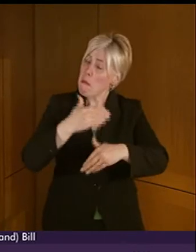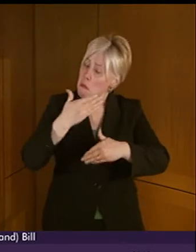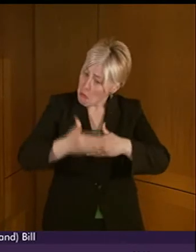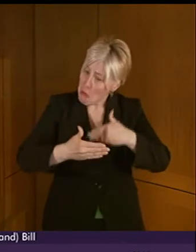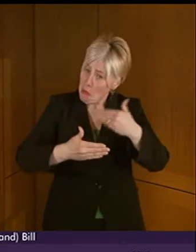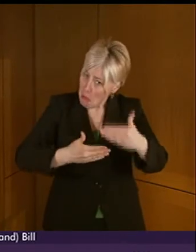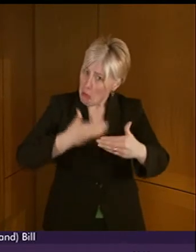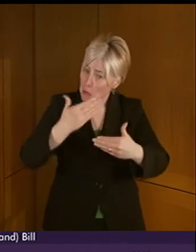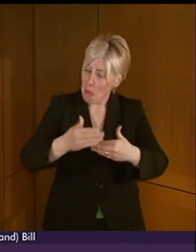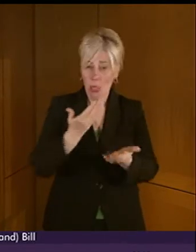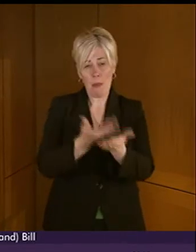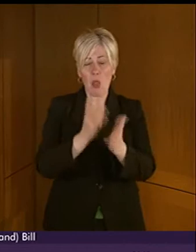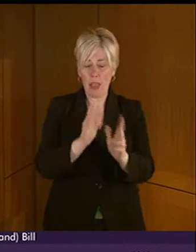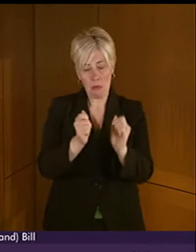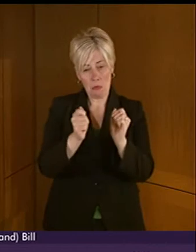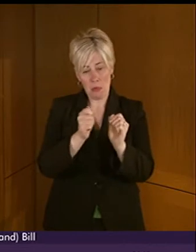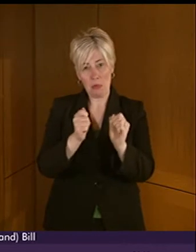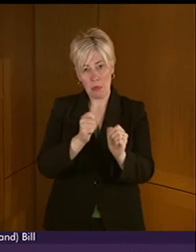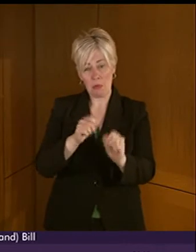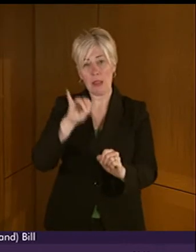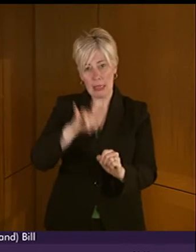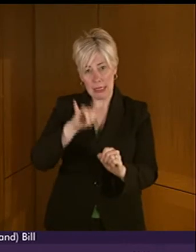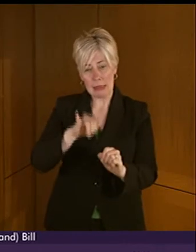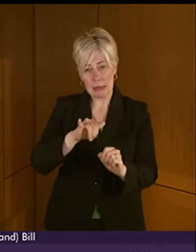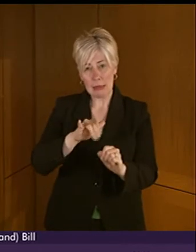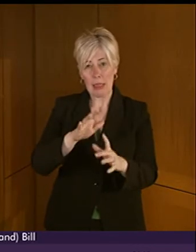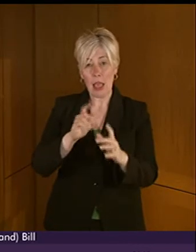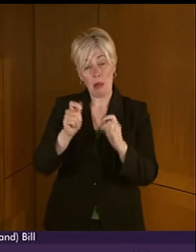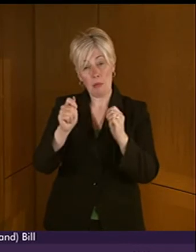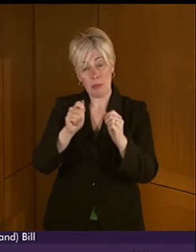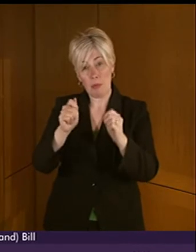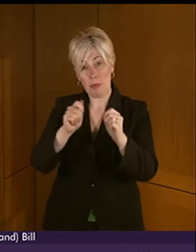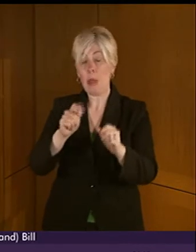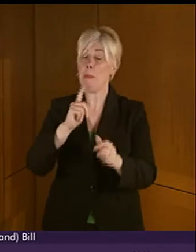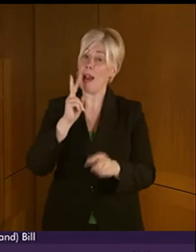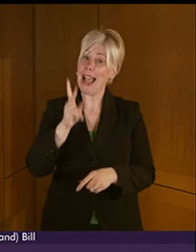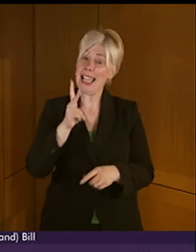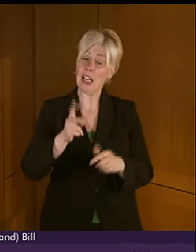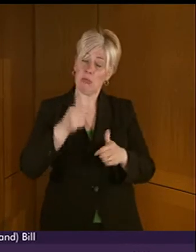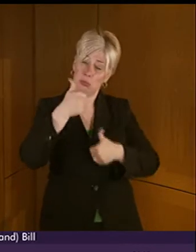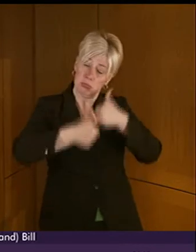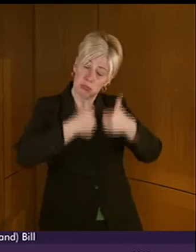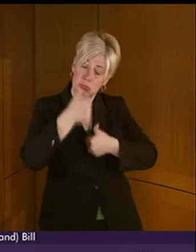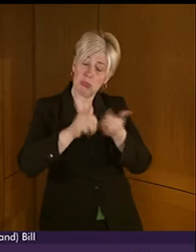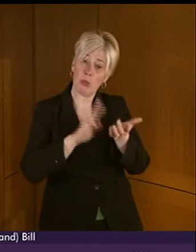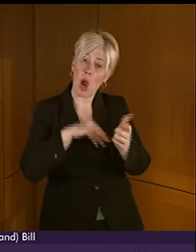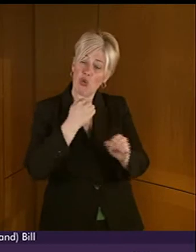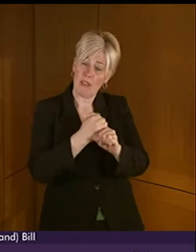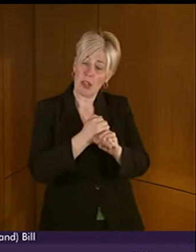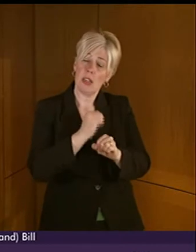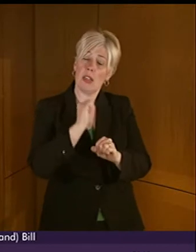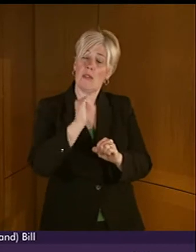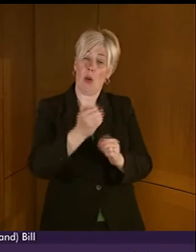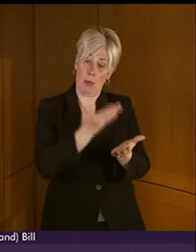And, of course, a defined performance framework. But again, I applaud Mark Griffin for bringing this bill forward now.